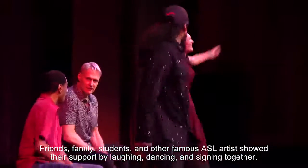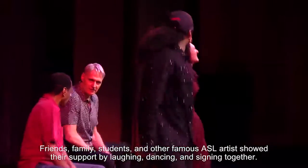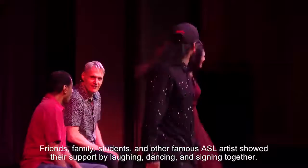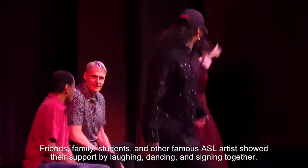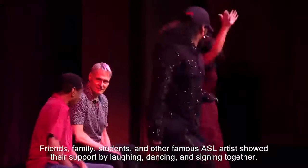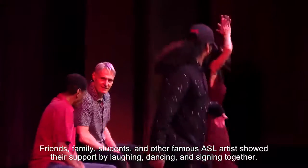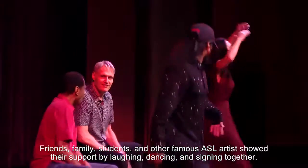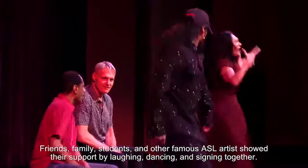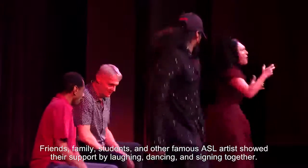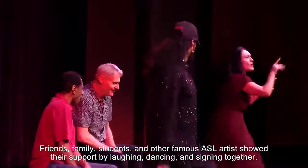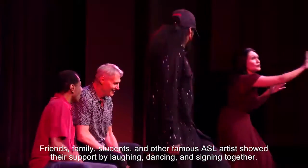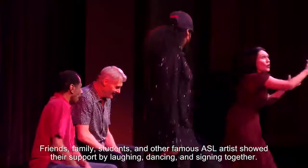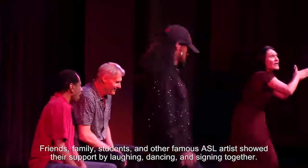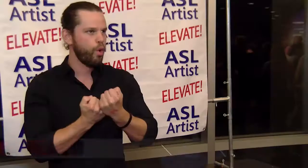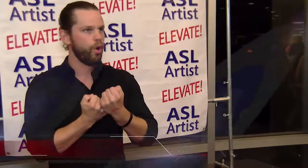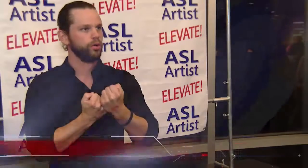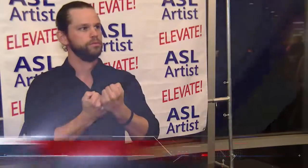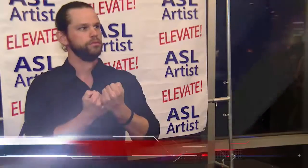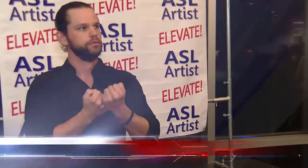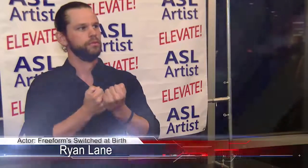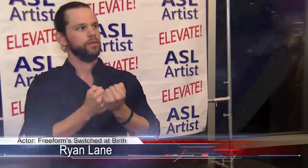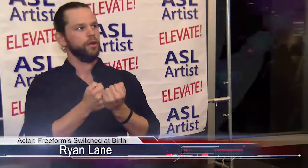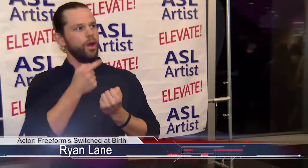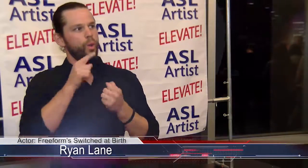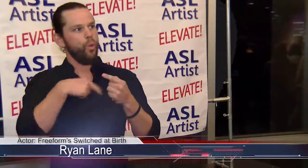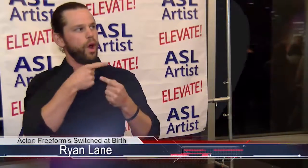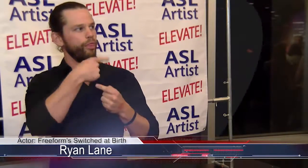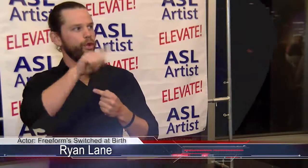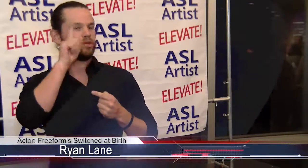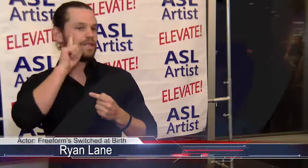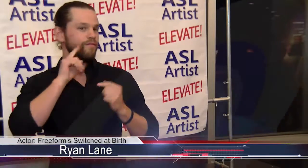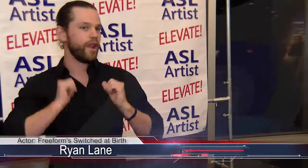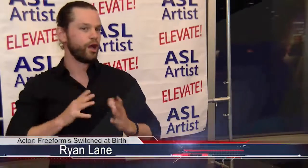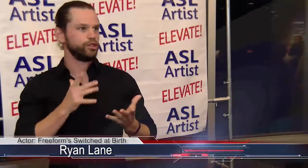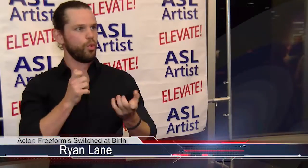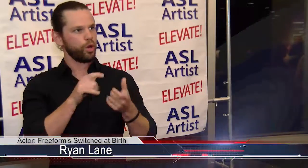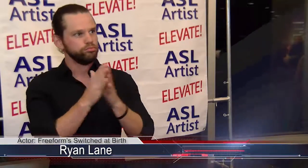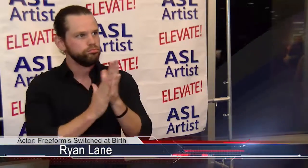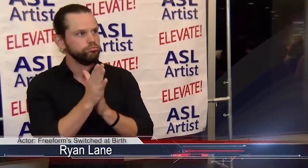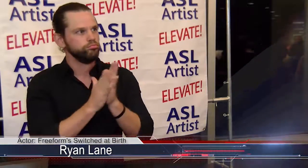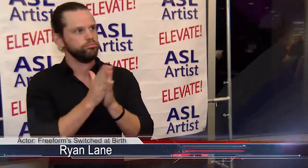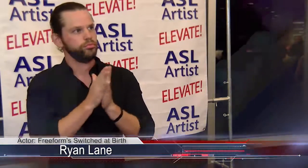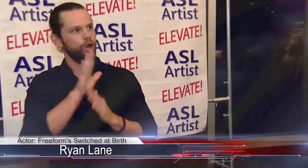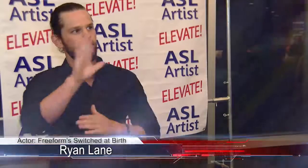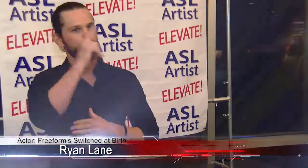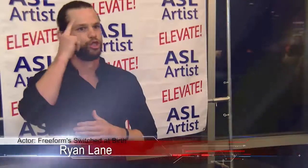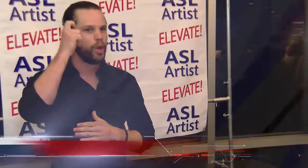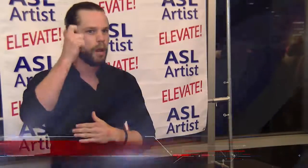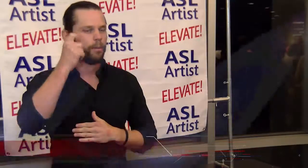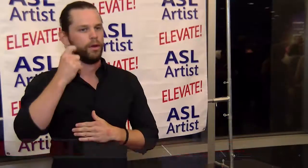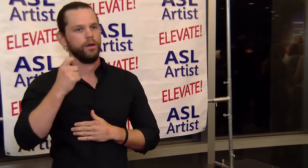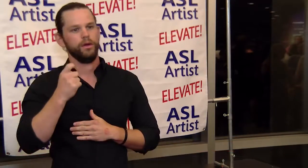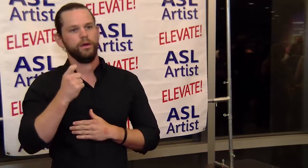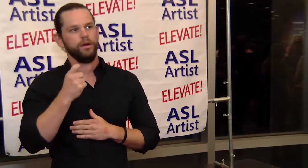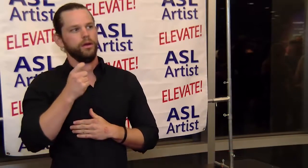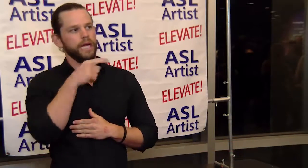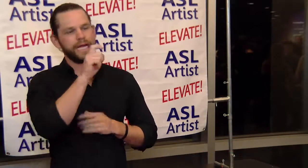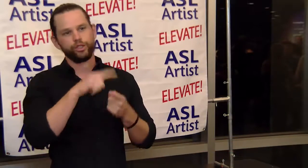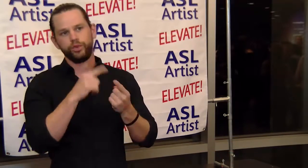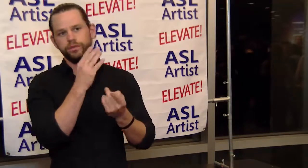together. I want to support, you know, when the deaf actors are, like, motivated, their dreams, and